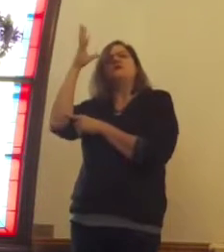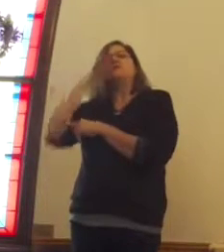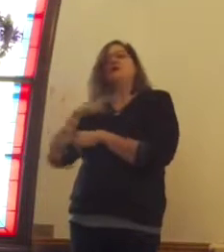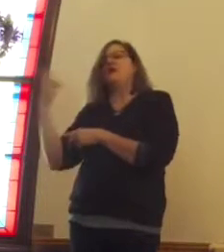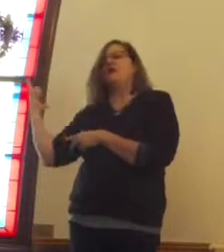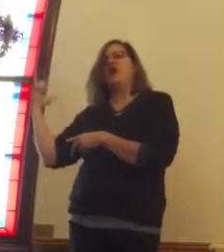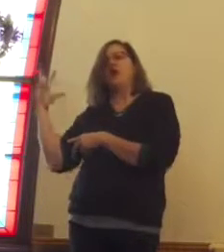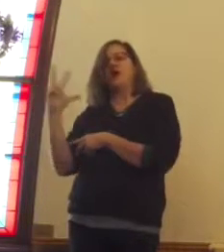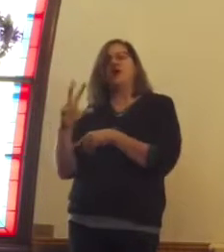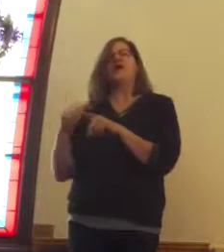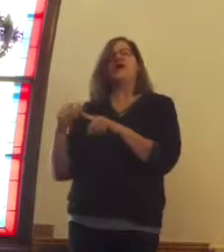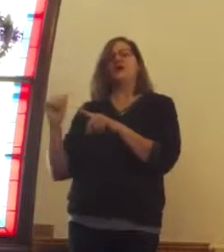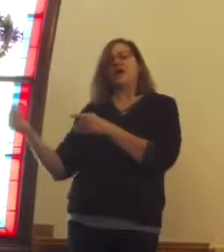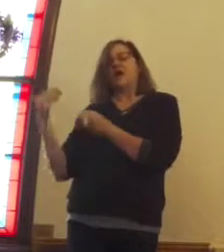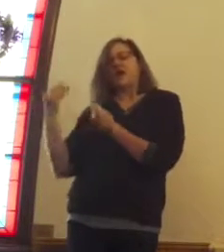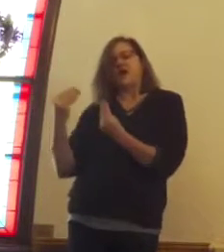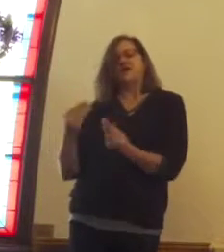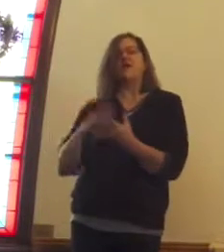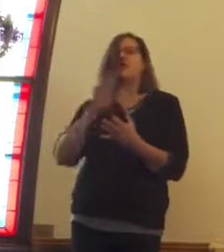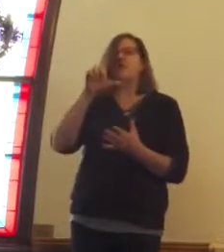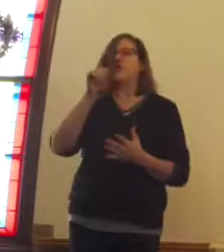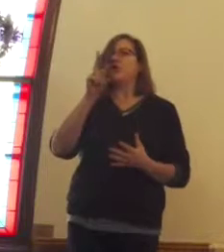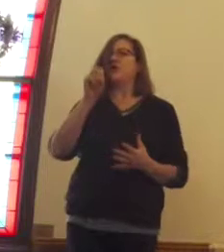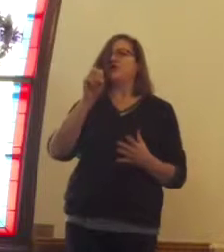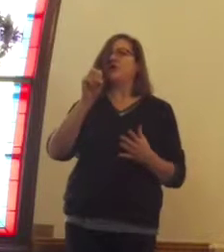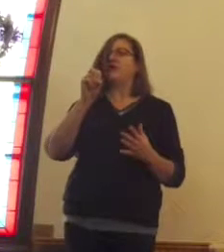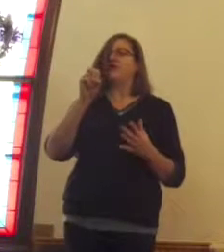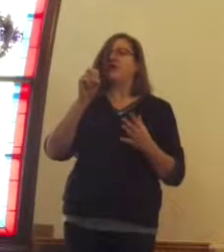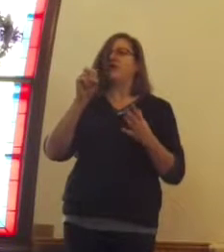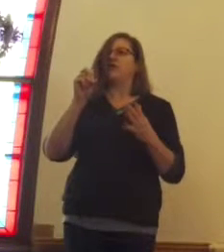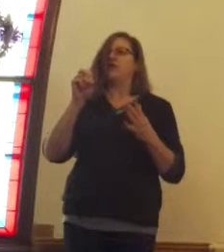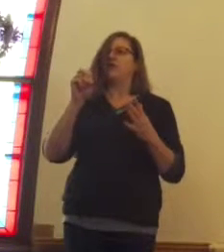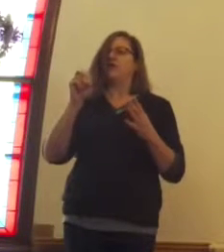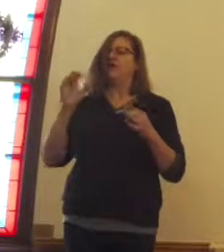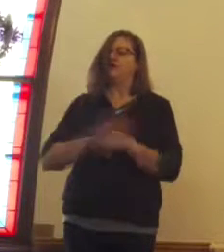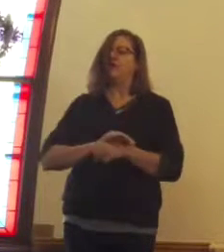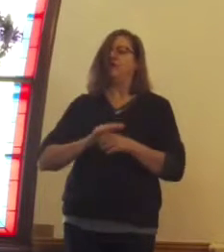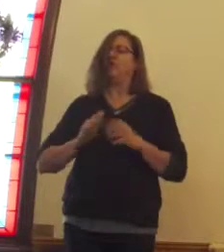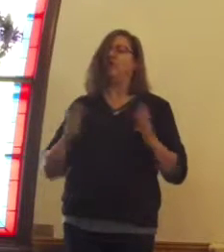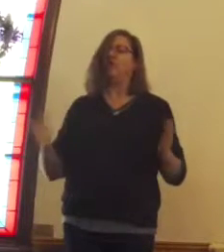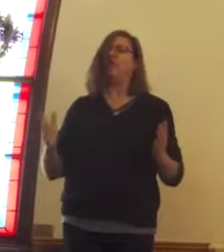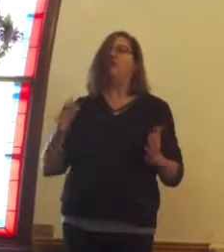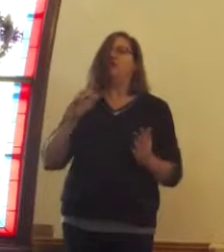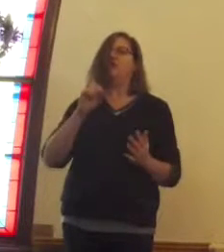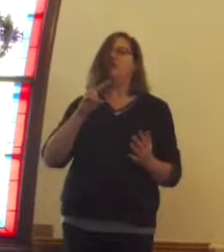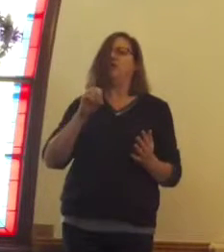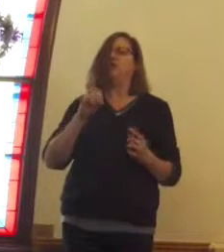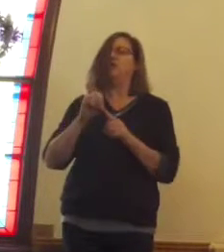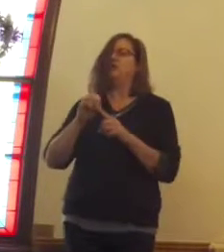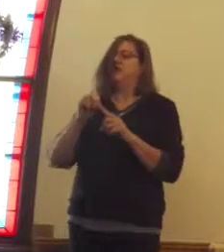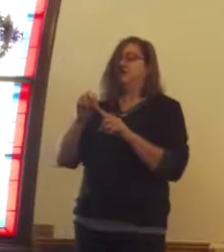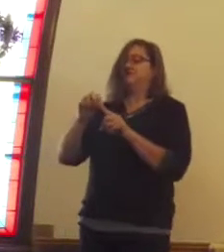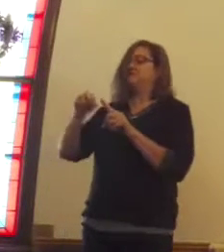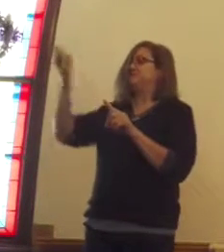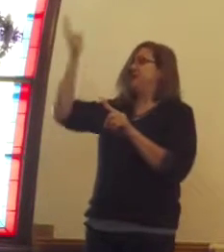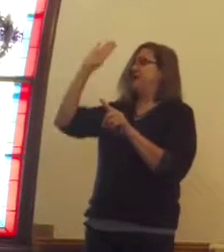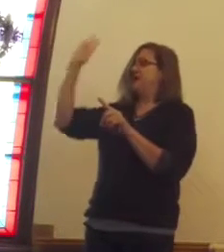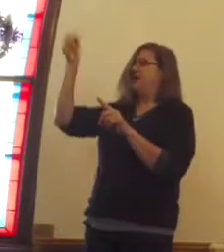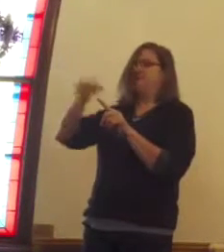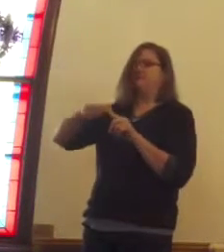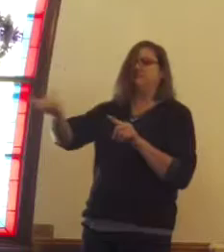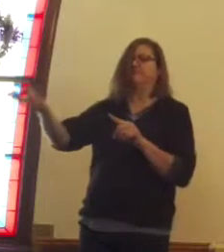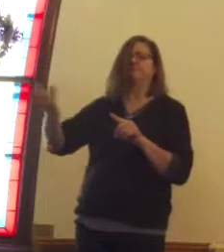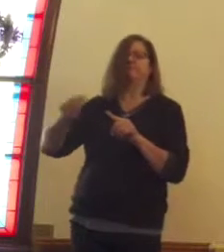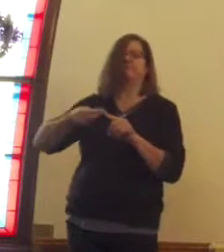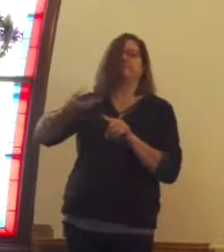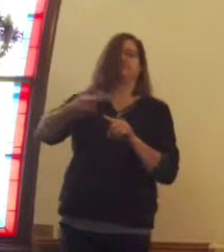but it's the love that comes at Christmas. It's that love that God brings to each and every one